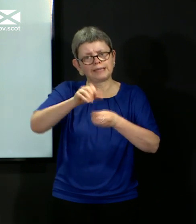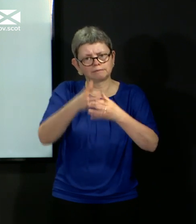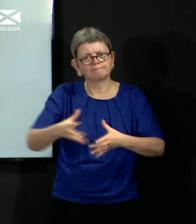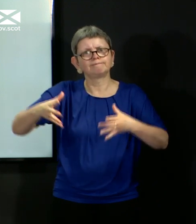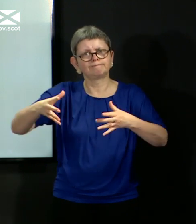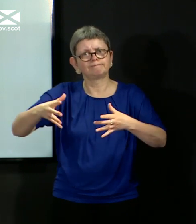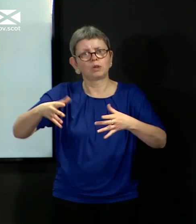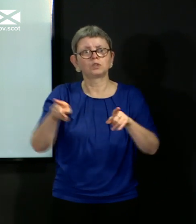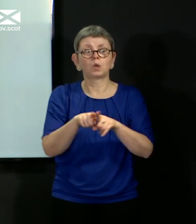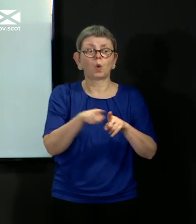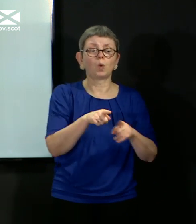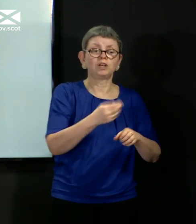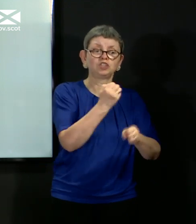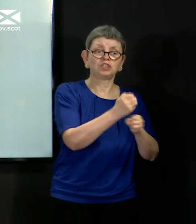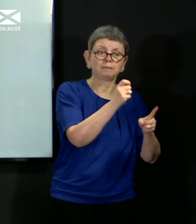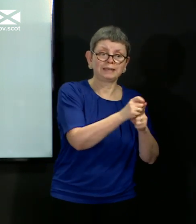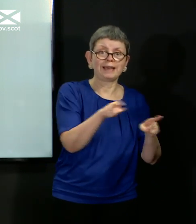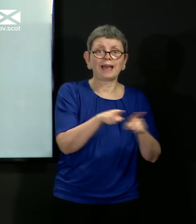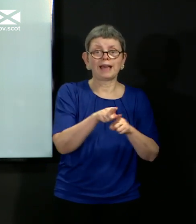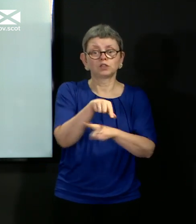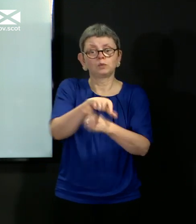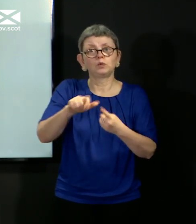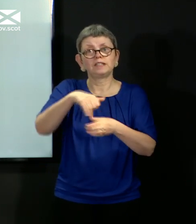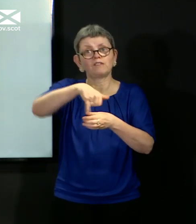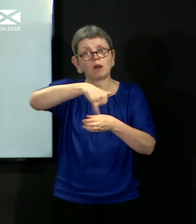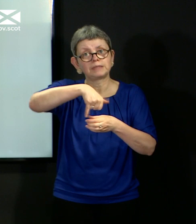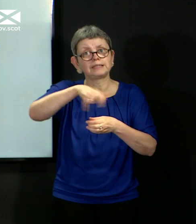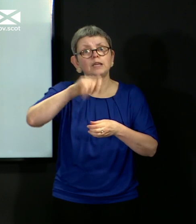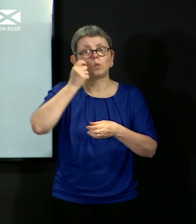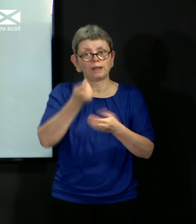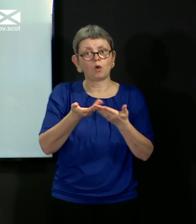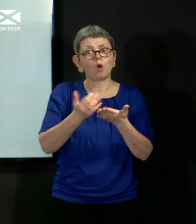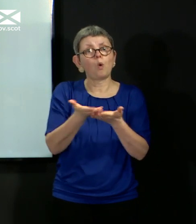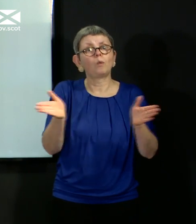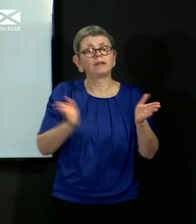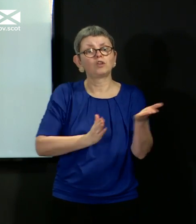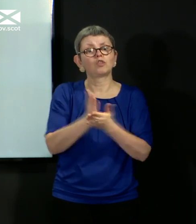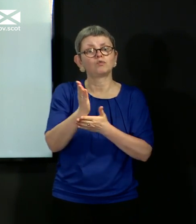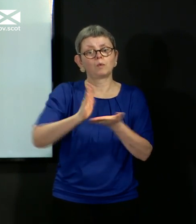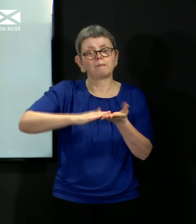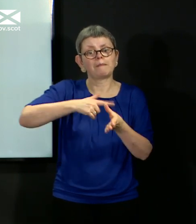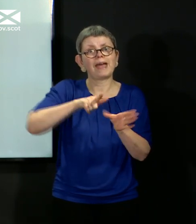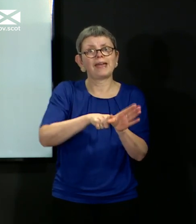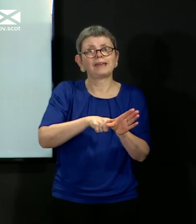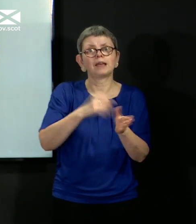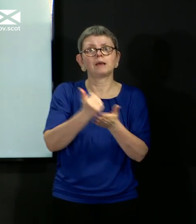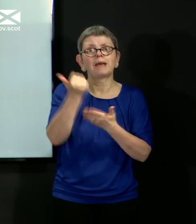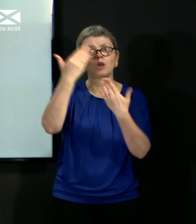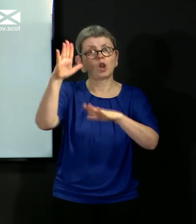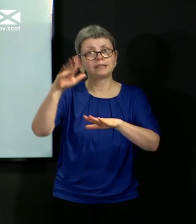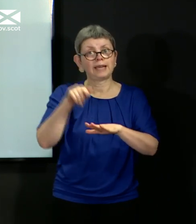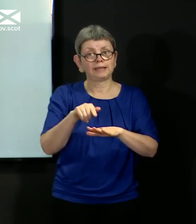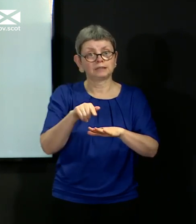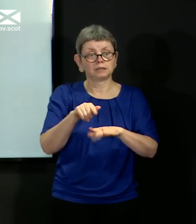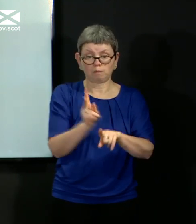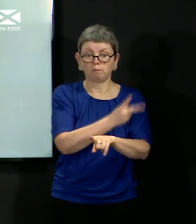practices and community pharmacy will be open over the May bank holidays. So unusually, all those